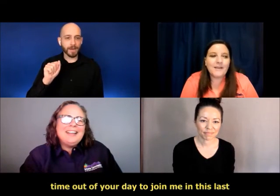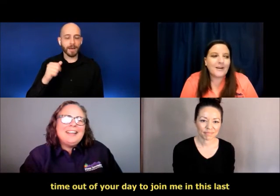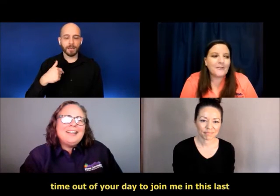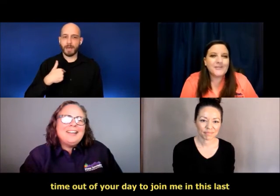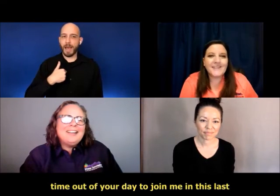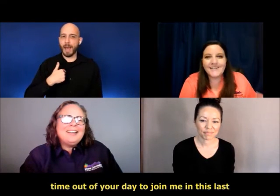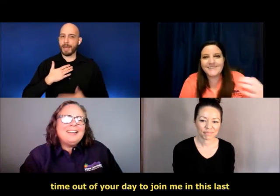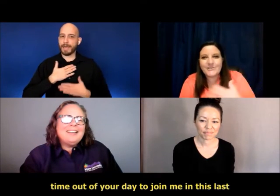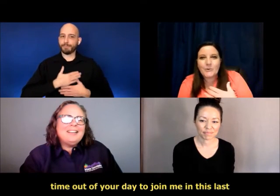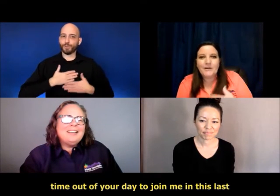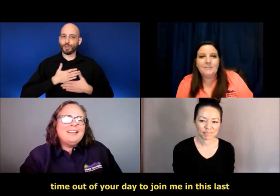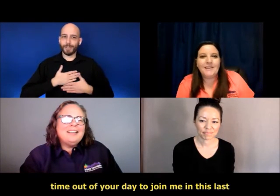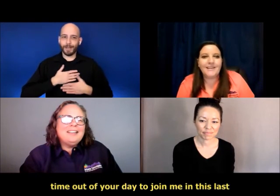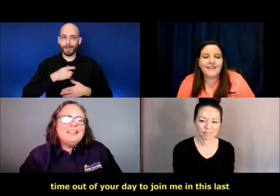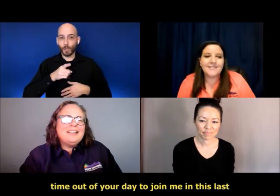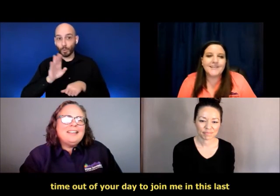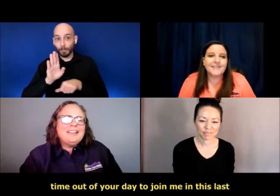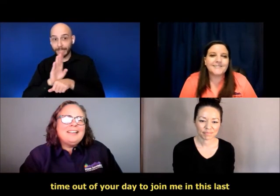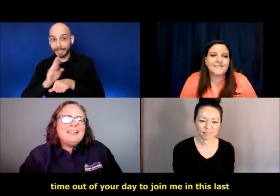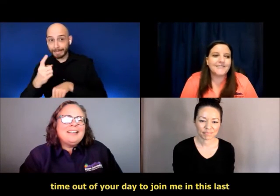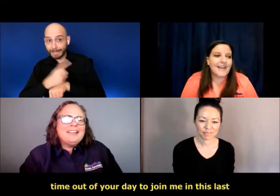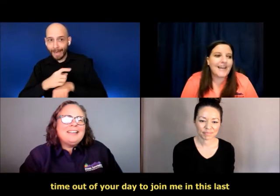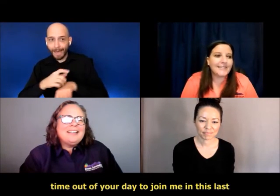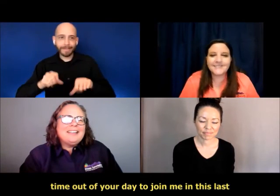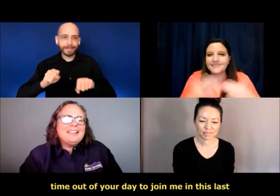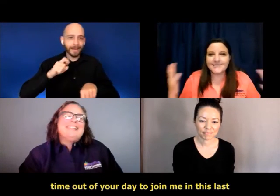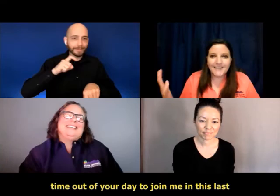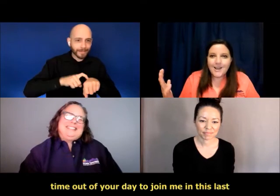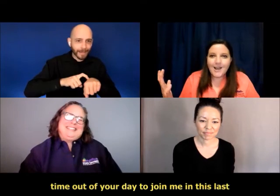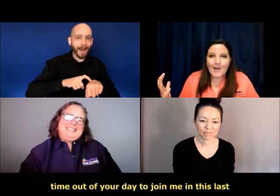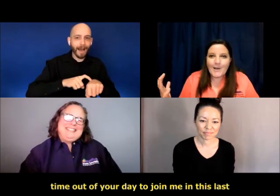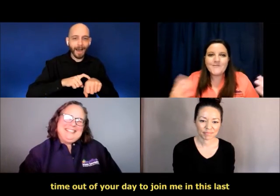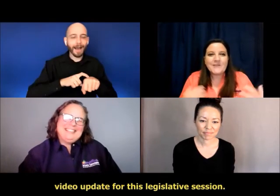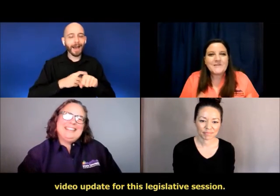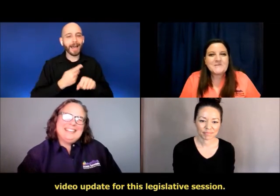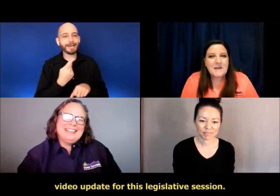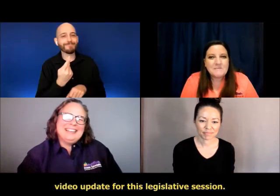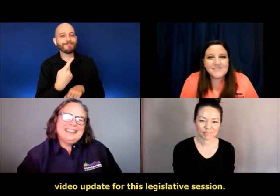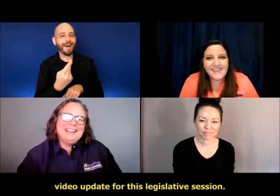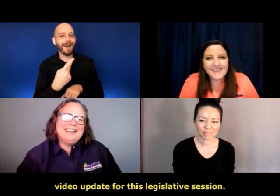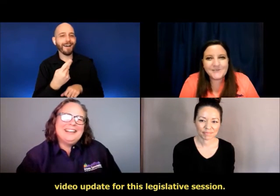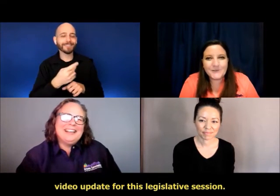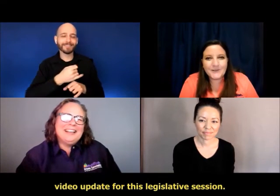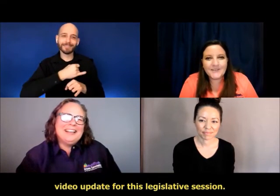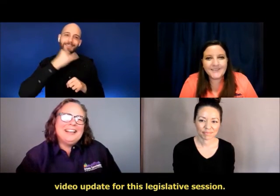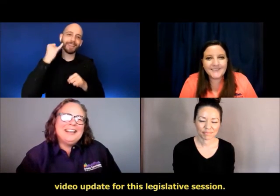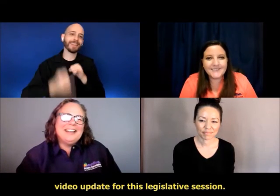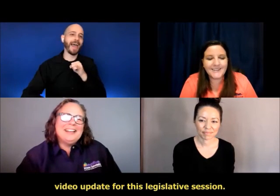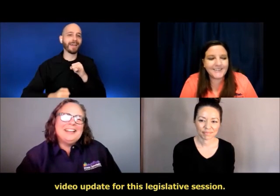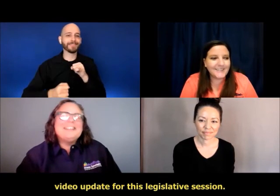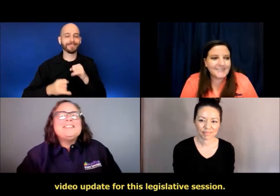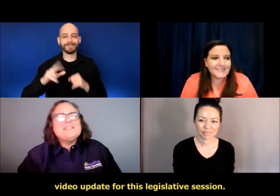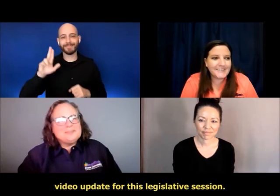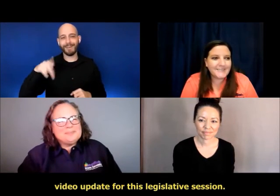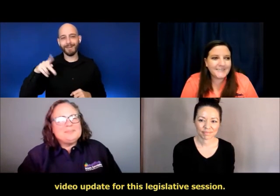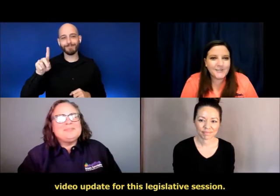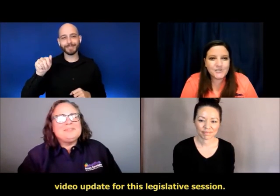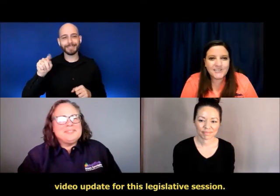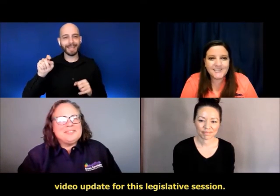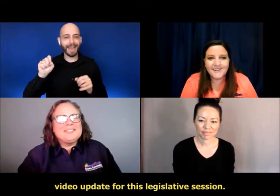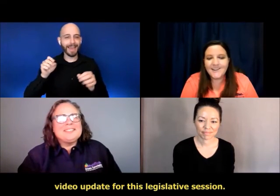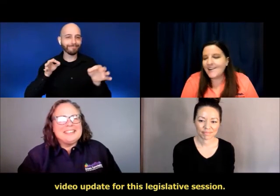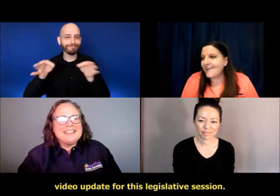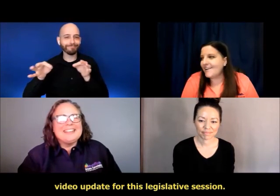um, out of your day to join me in this last, um, video update for this, uh, legislative